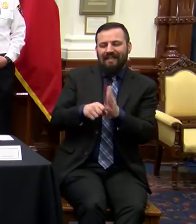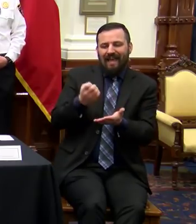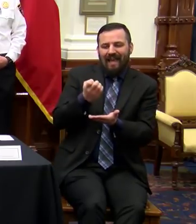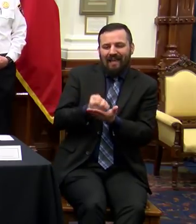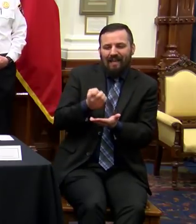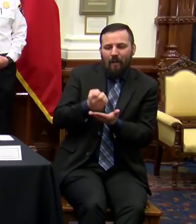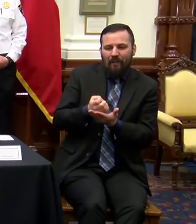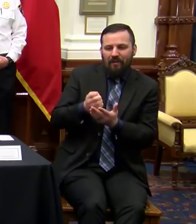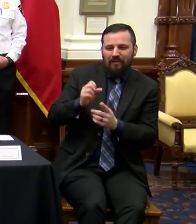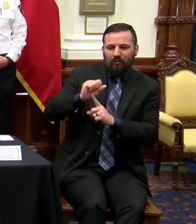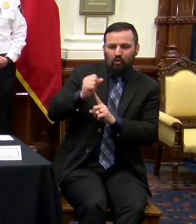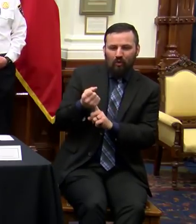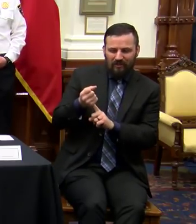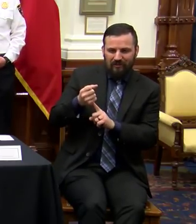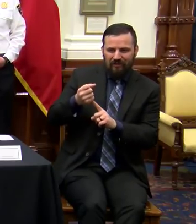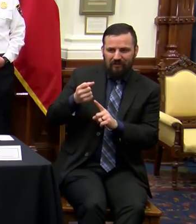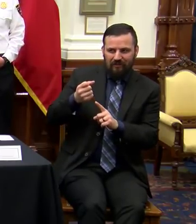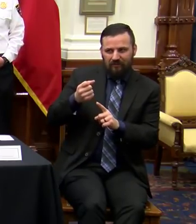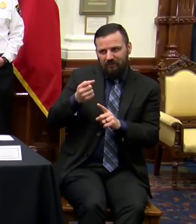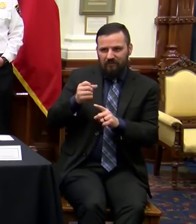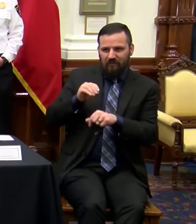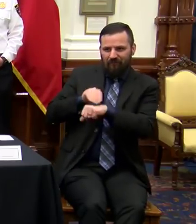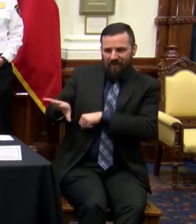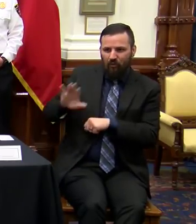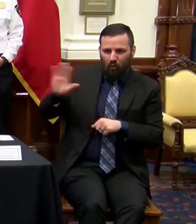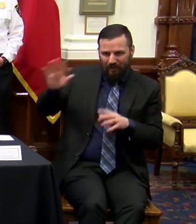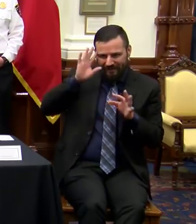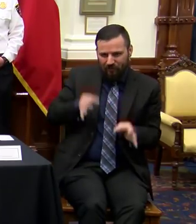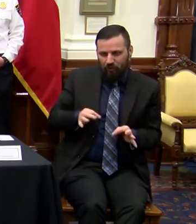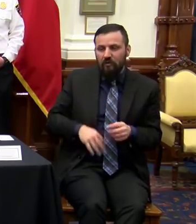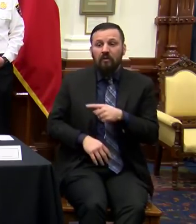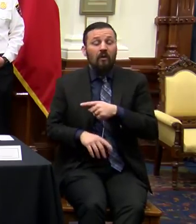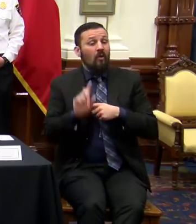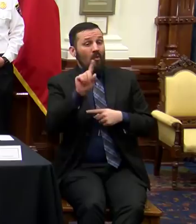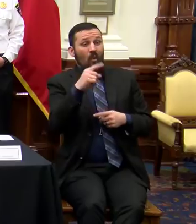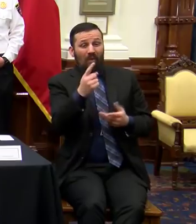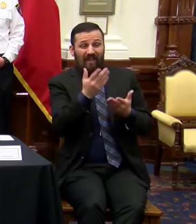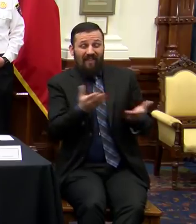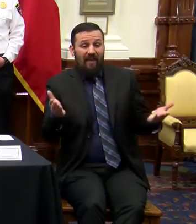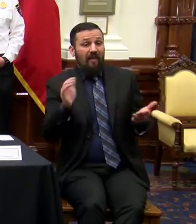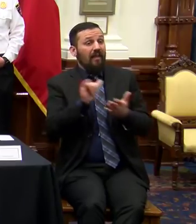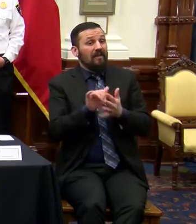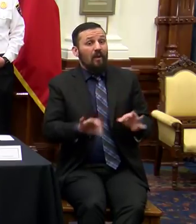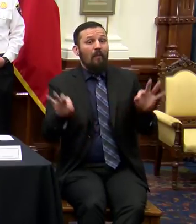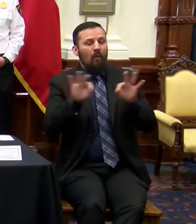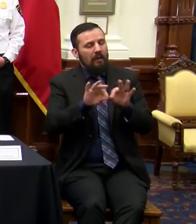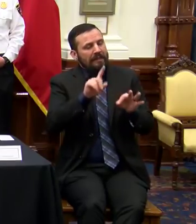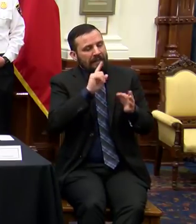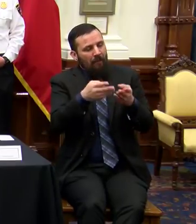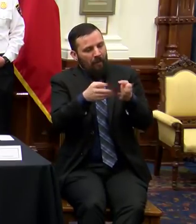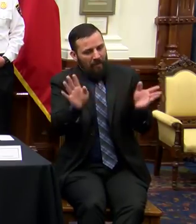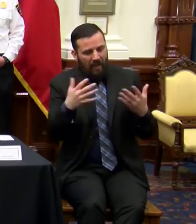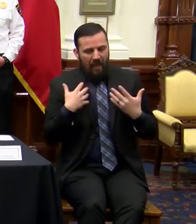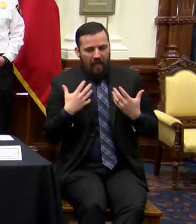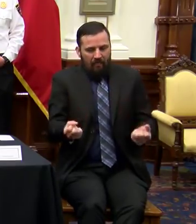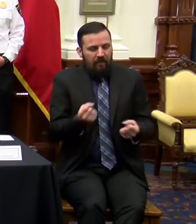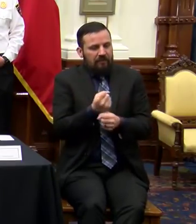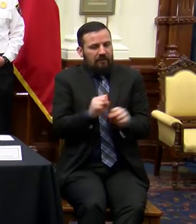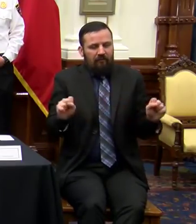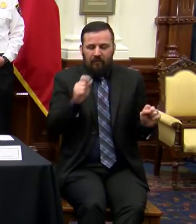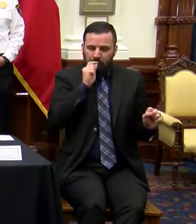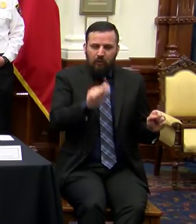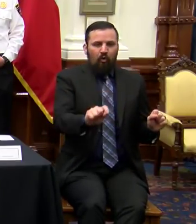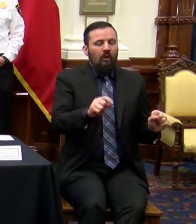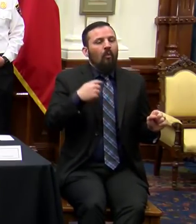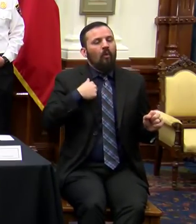only thing that matters right now is public health and safety. And so we're looking